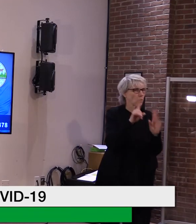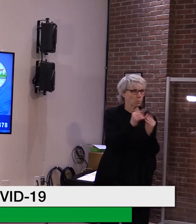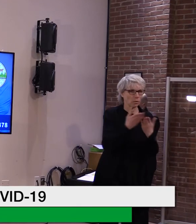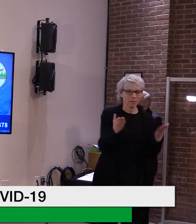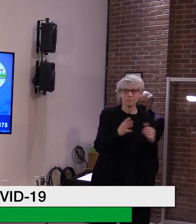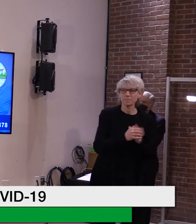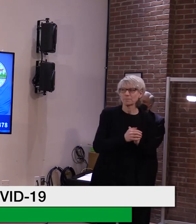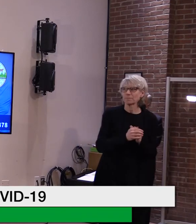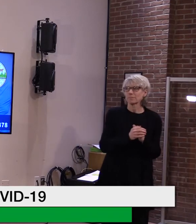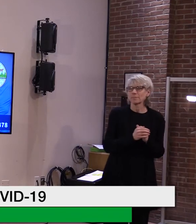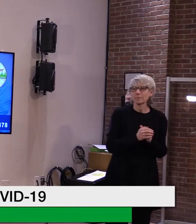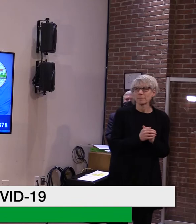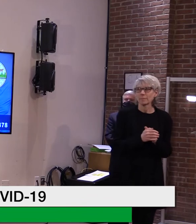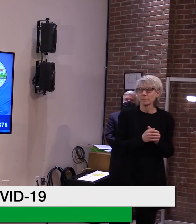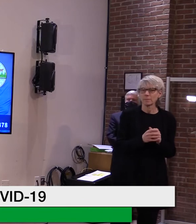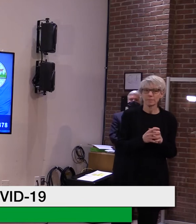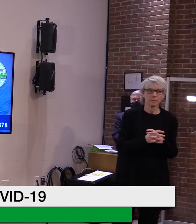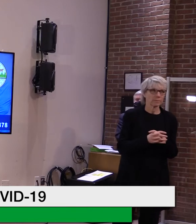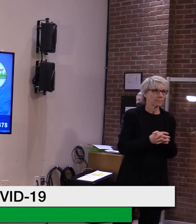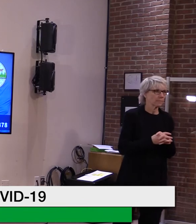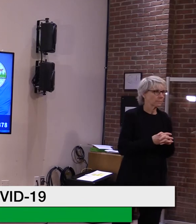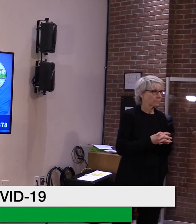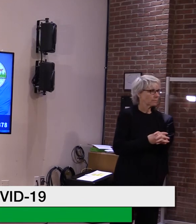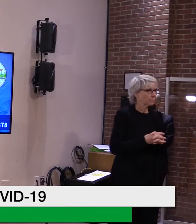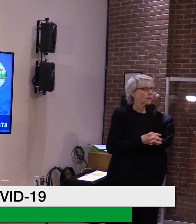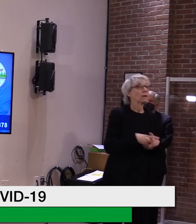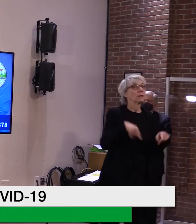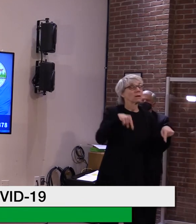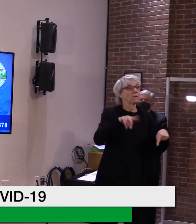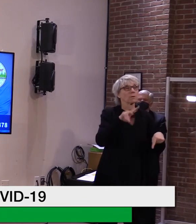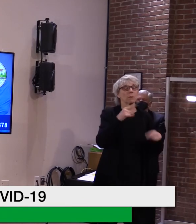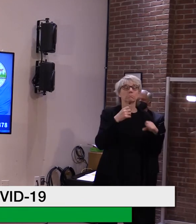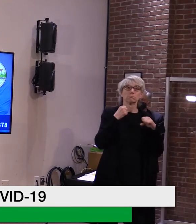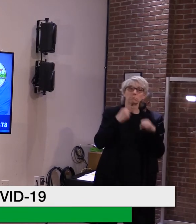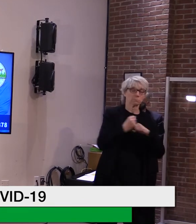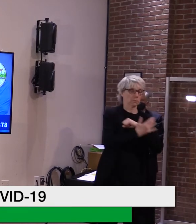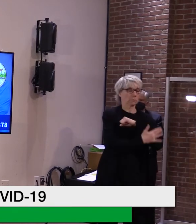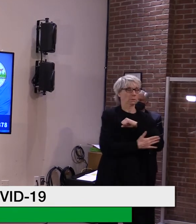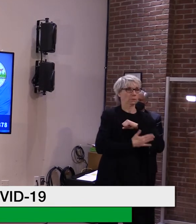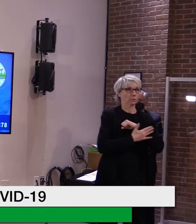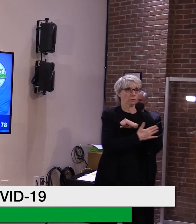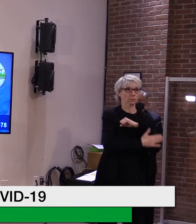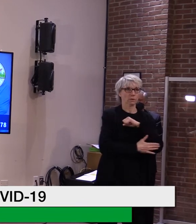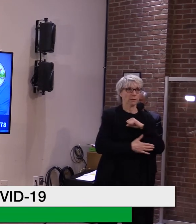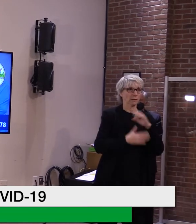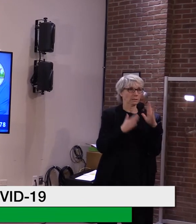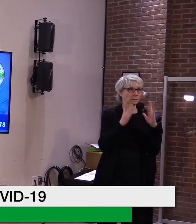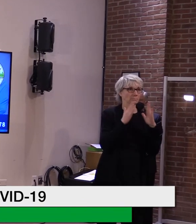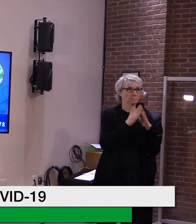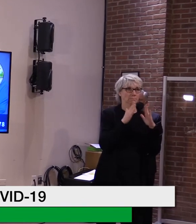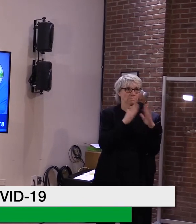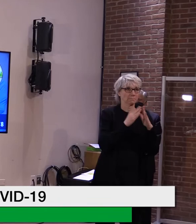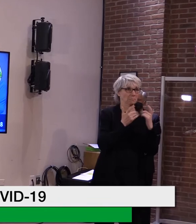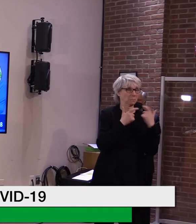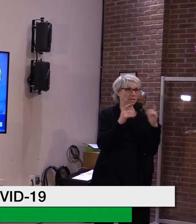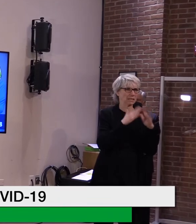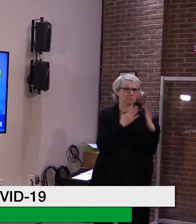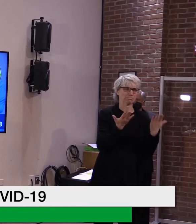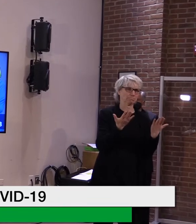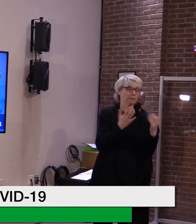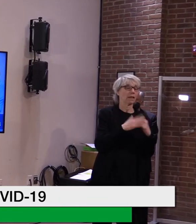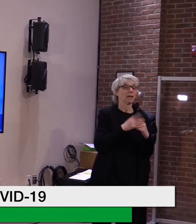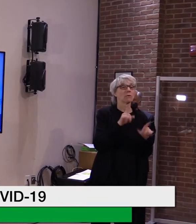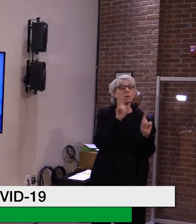a rural state. Um, we, if, if you've traveled in Florida, for instance, uh, there is a